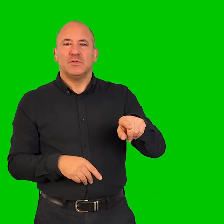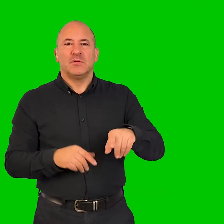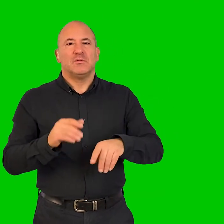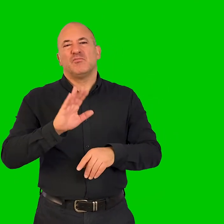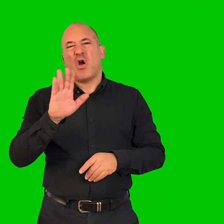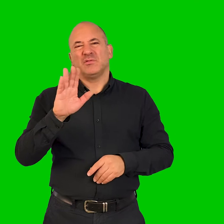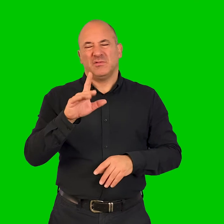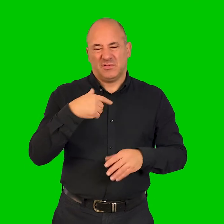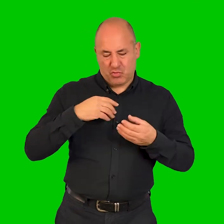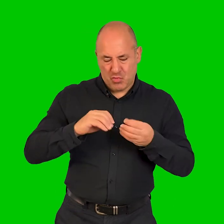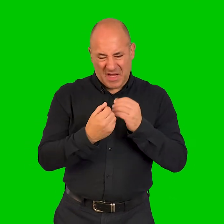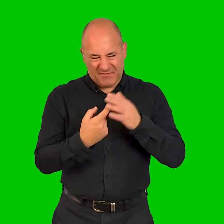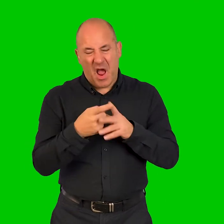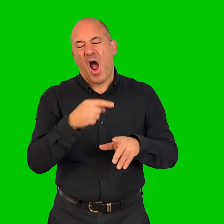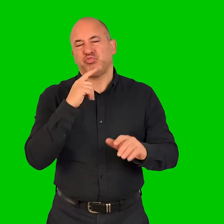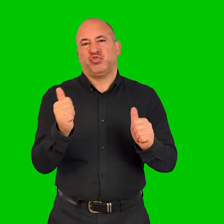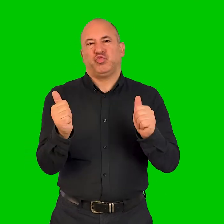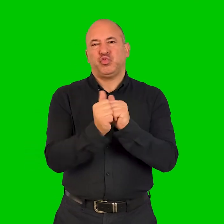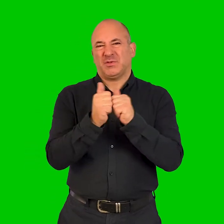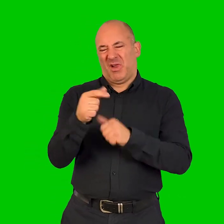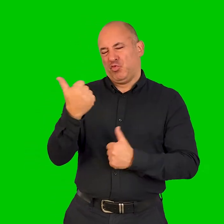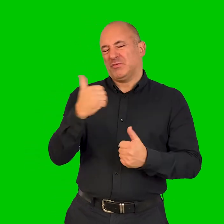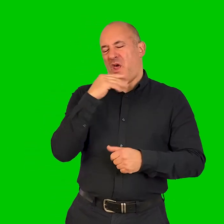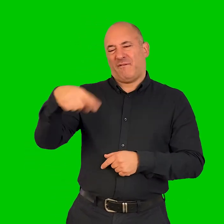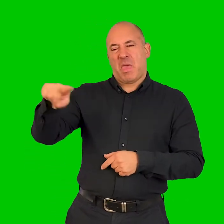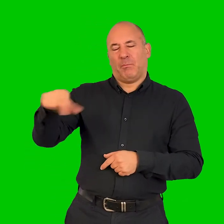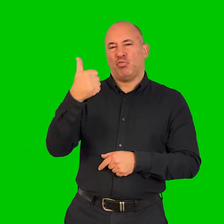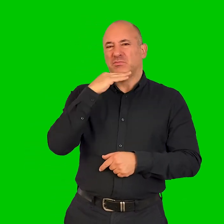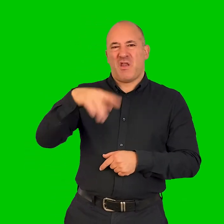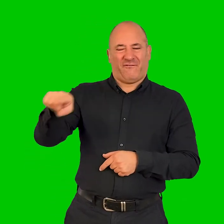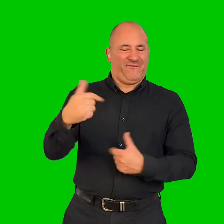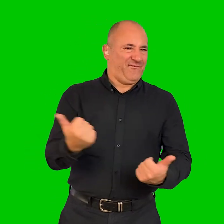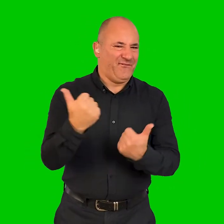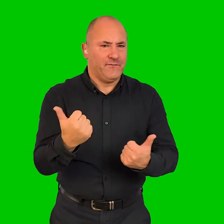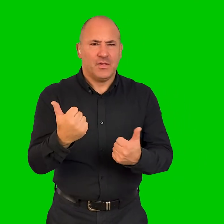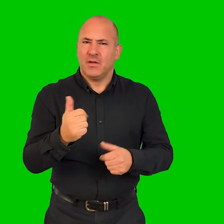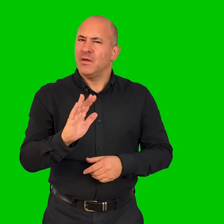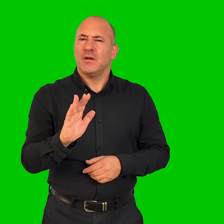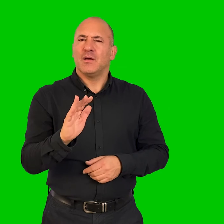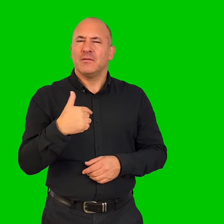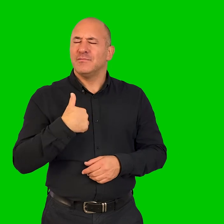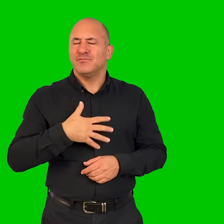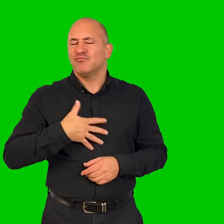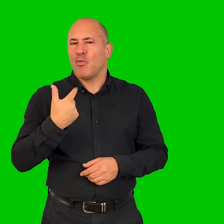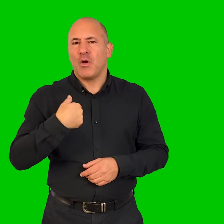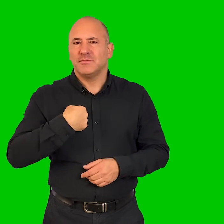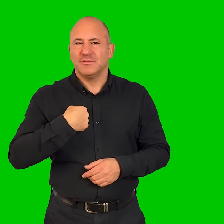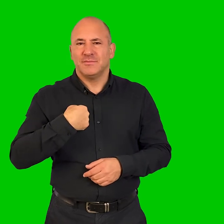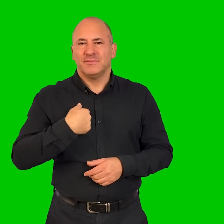to mainstream experiences as well that aren't like some, some like, it's not about an